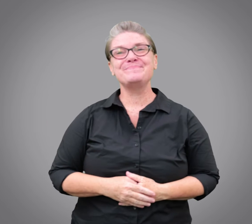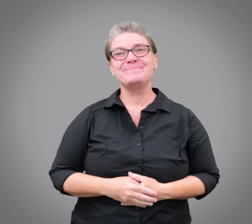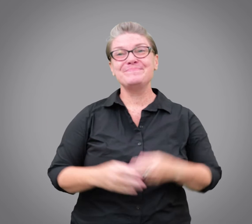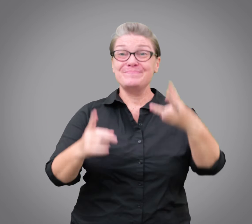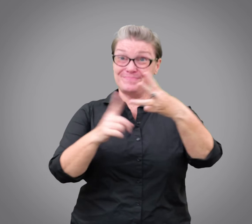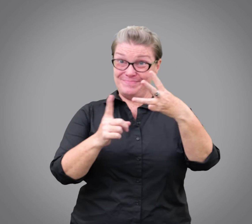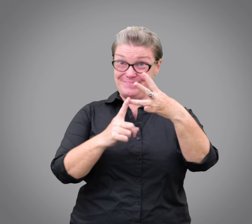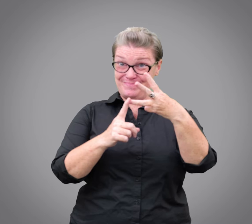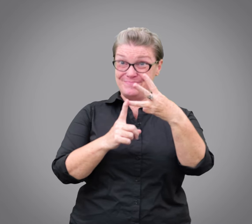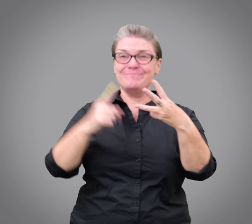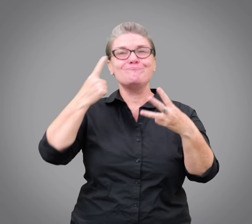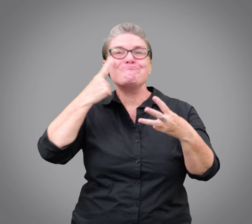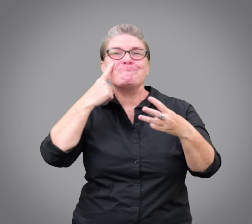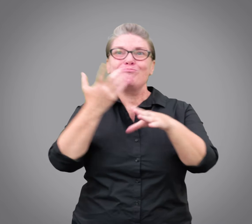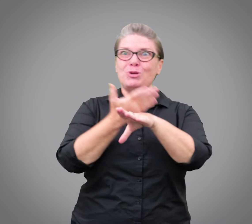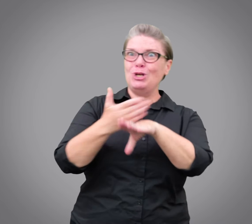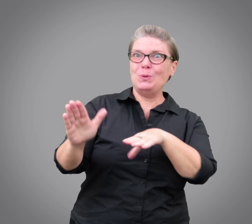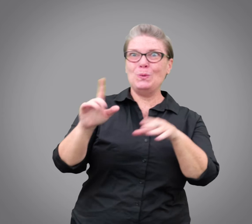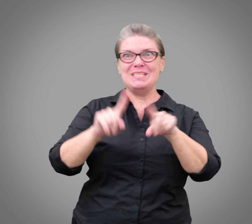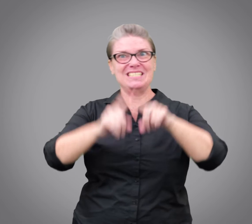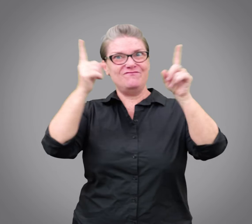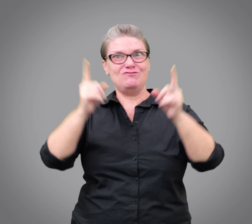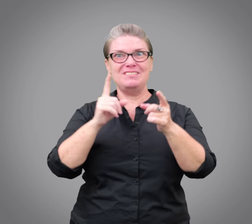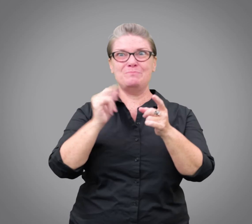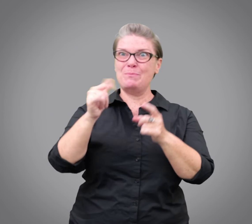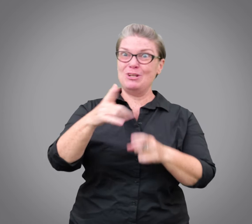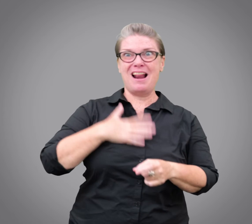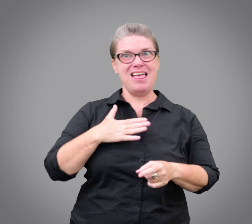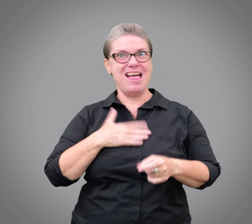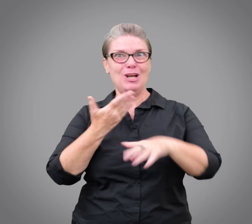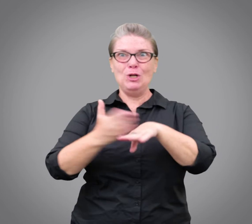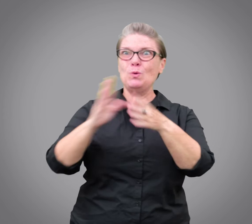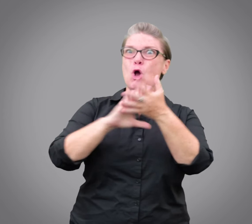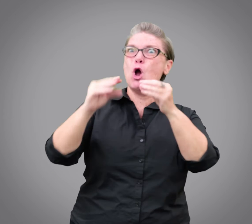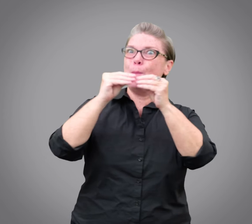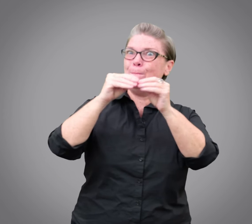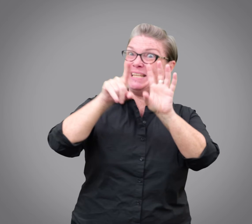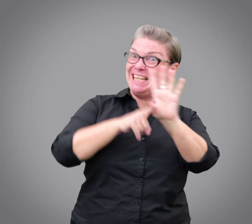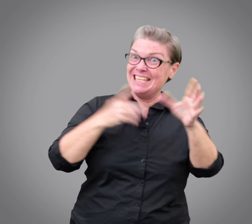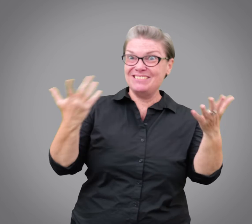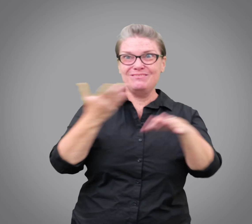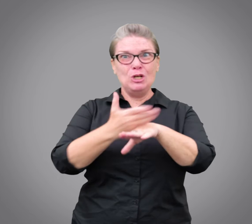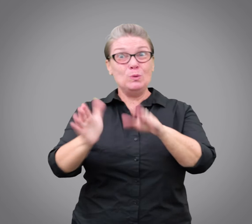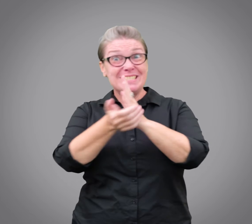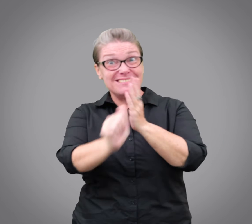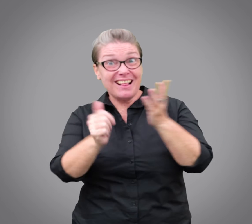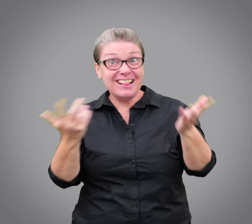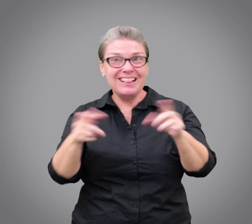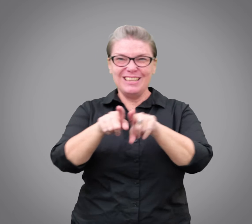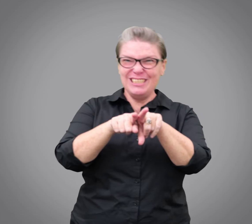Three, they can encourage and support you in trying new things, like a hobby